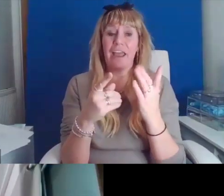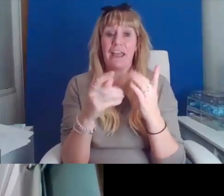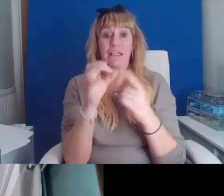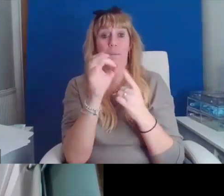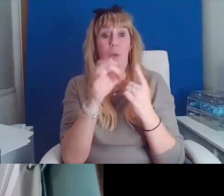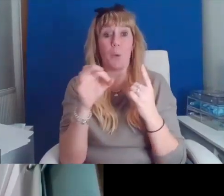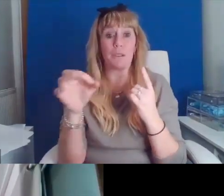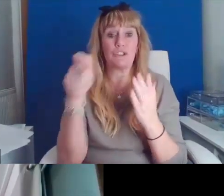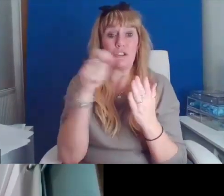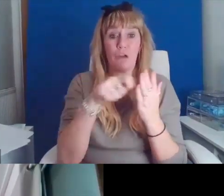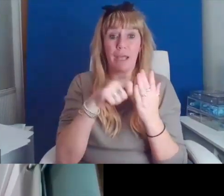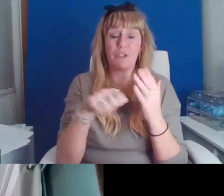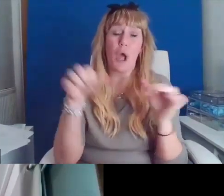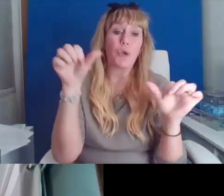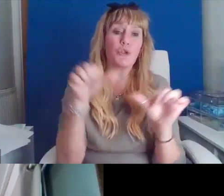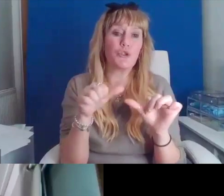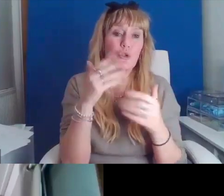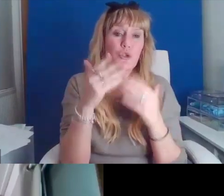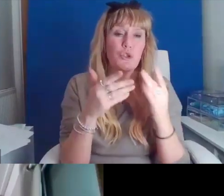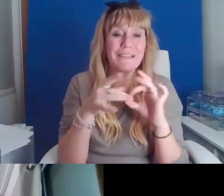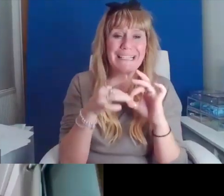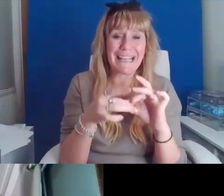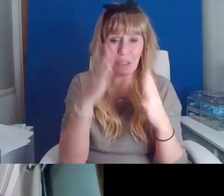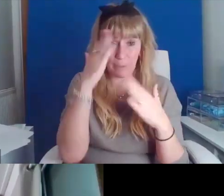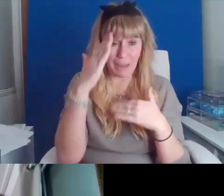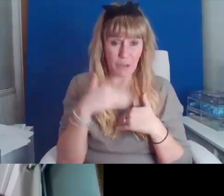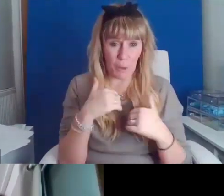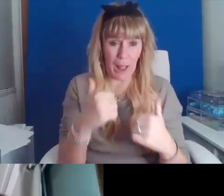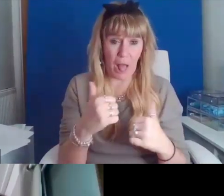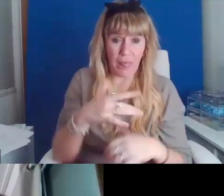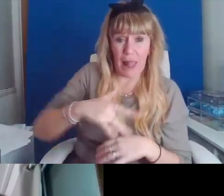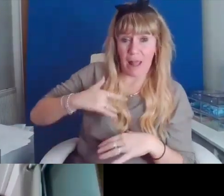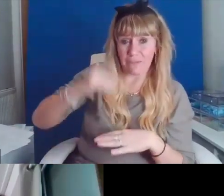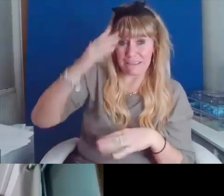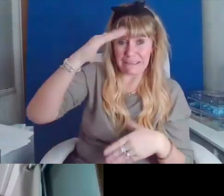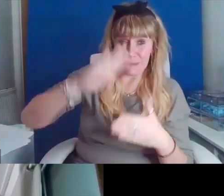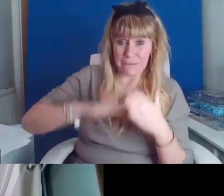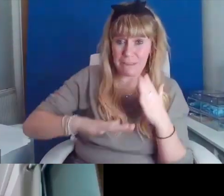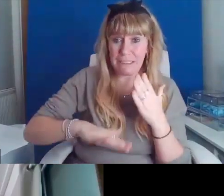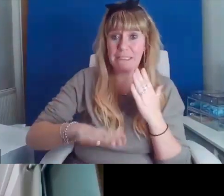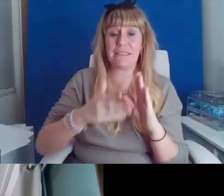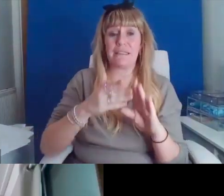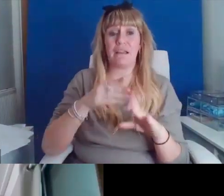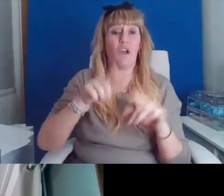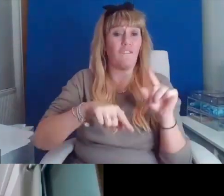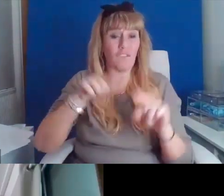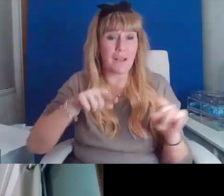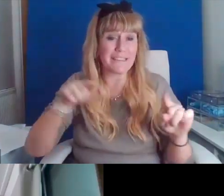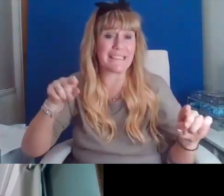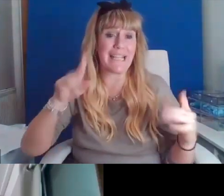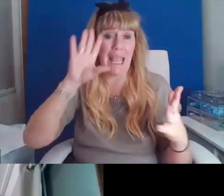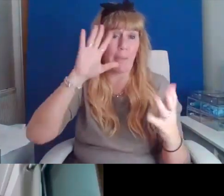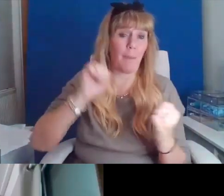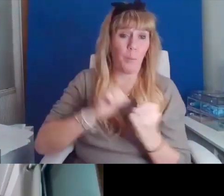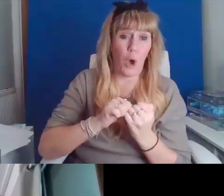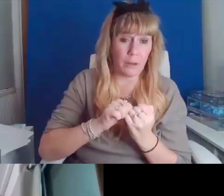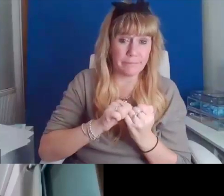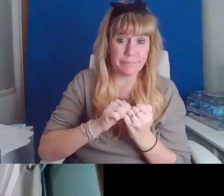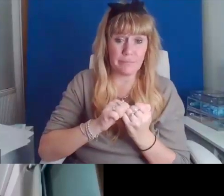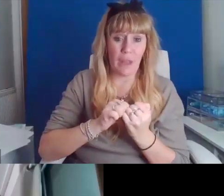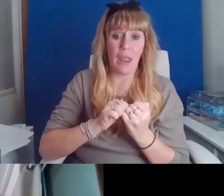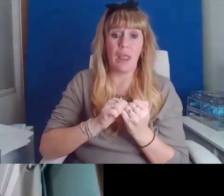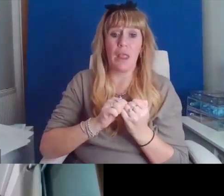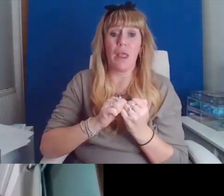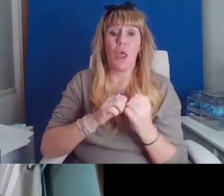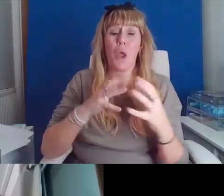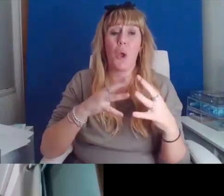stories on themes of mental health, lived experience, nomadic wandering, diversity and memoir. Whelan has been